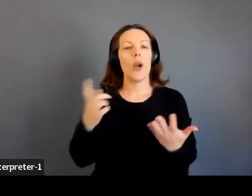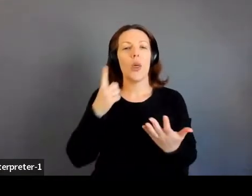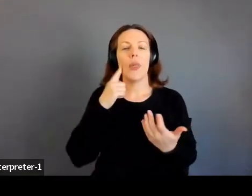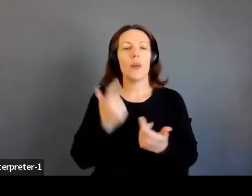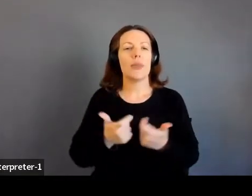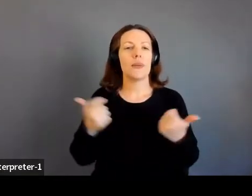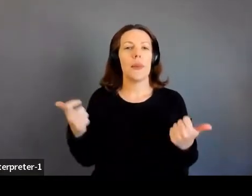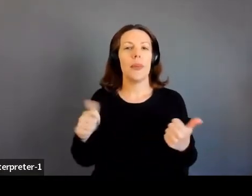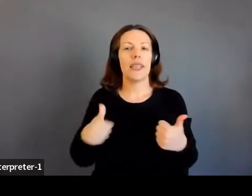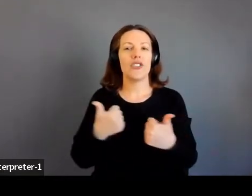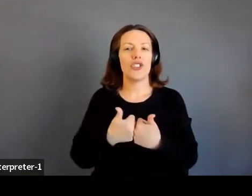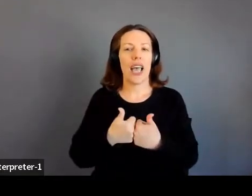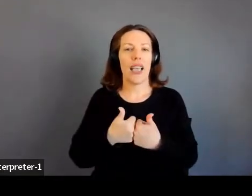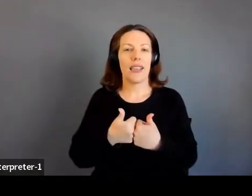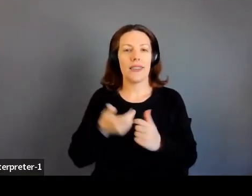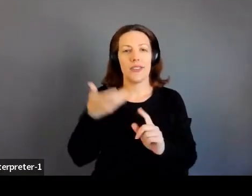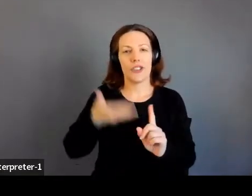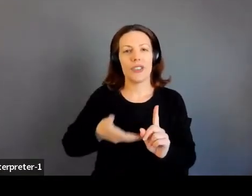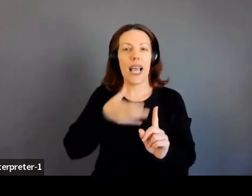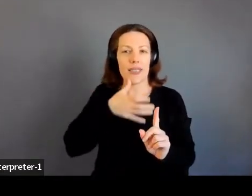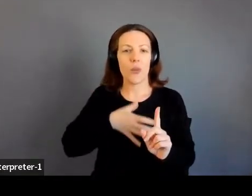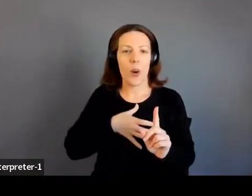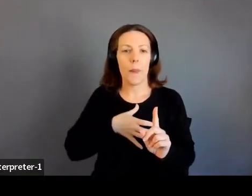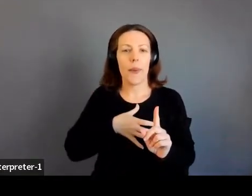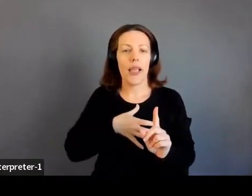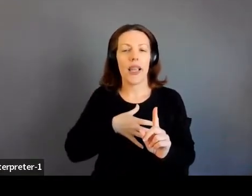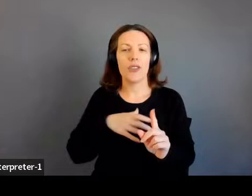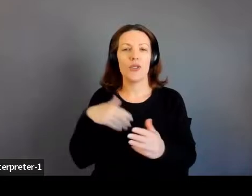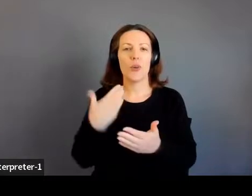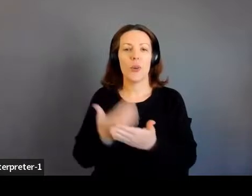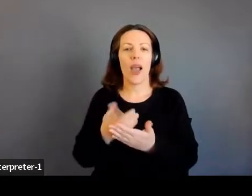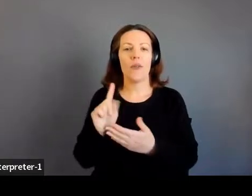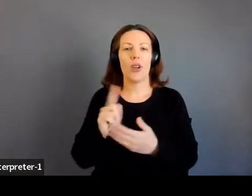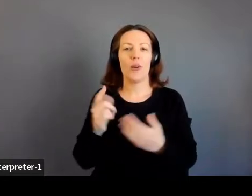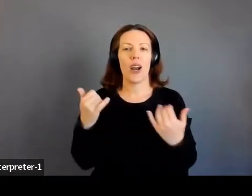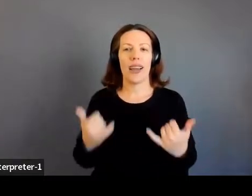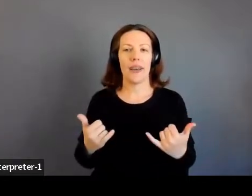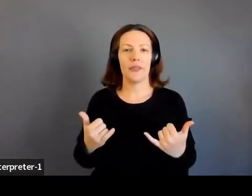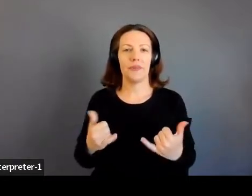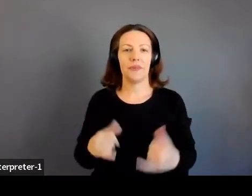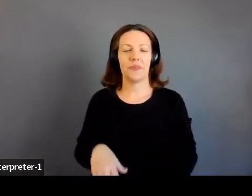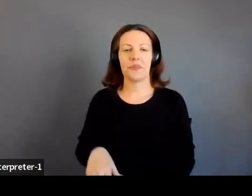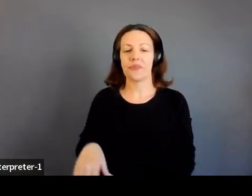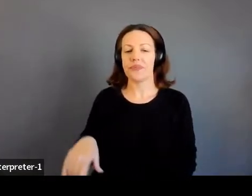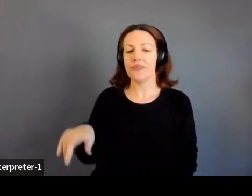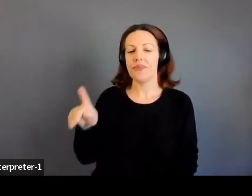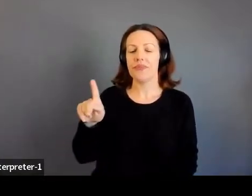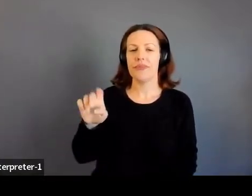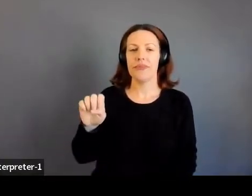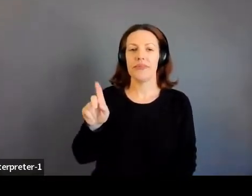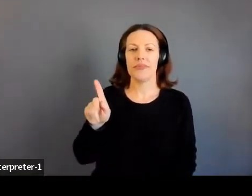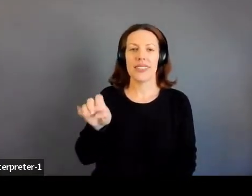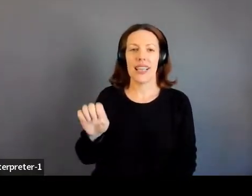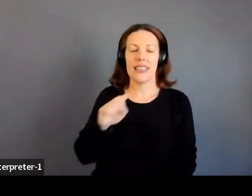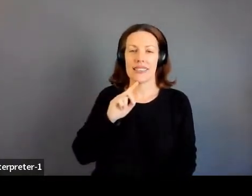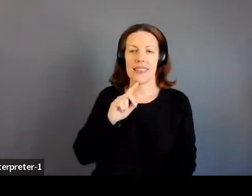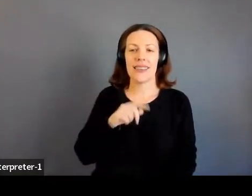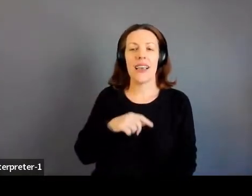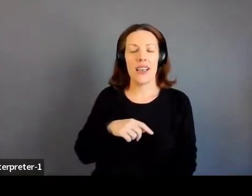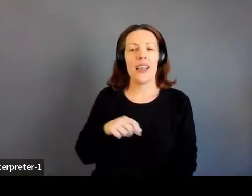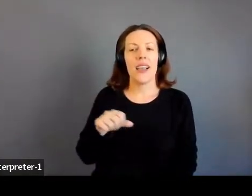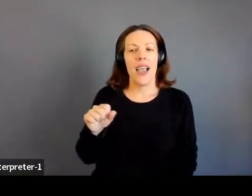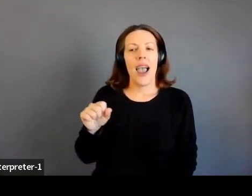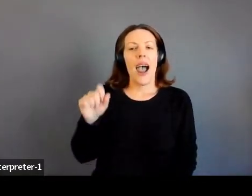challenges as a woman to get to where you are now? Yeah. You know, I, I, I do think